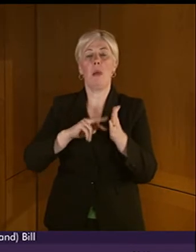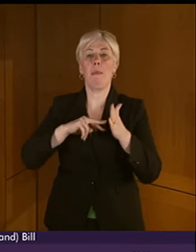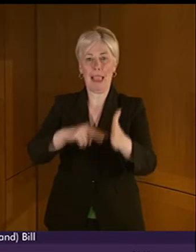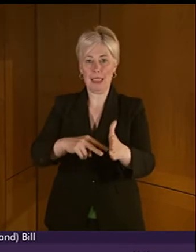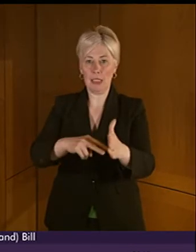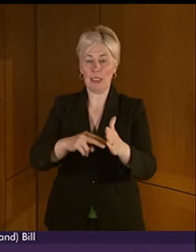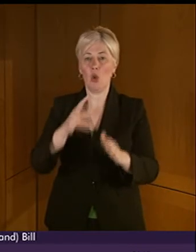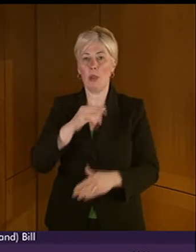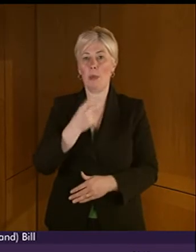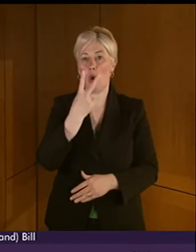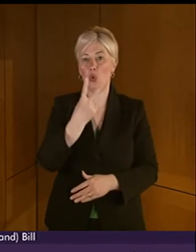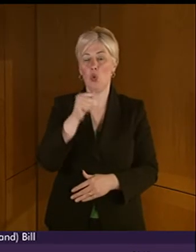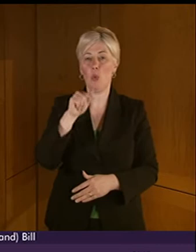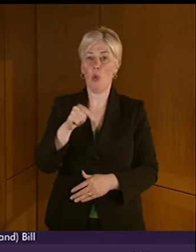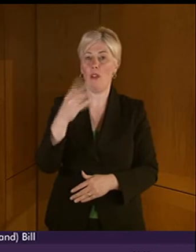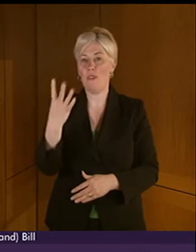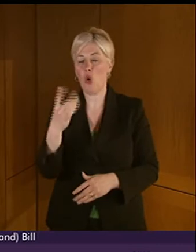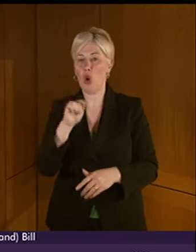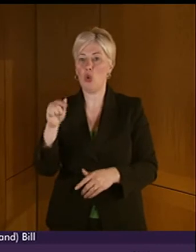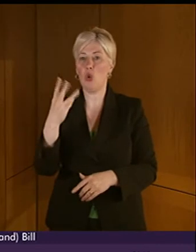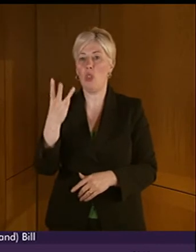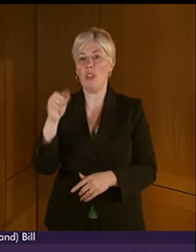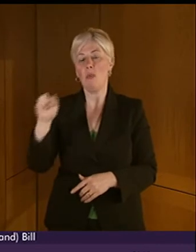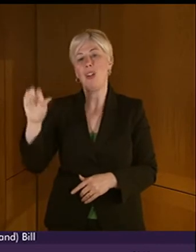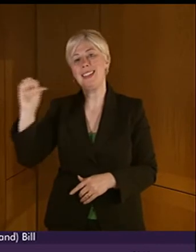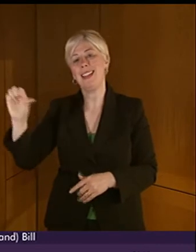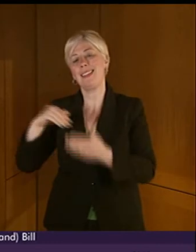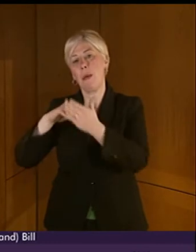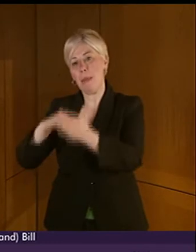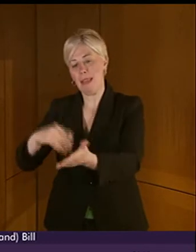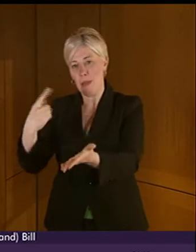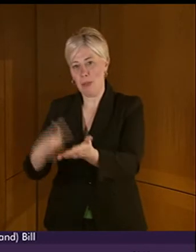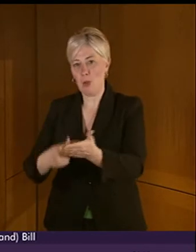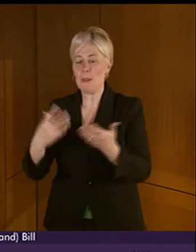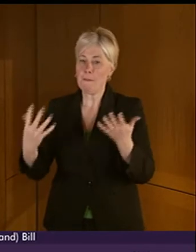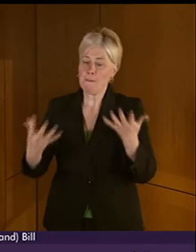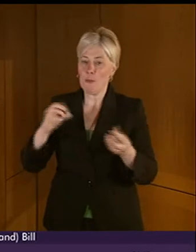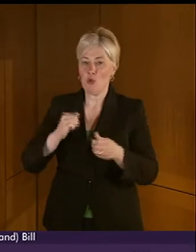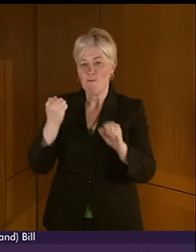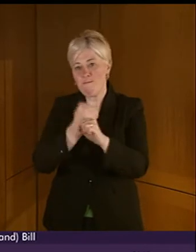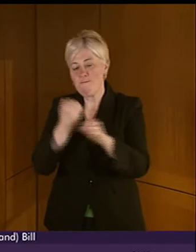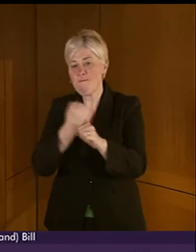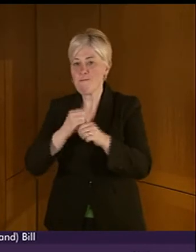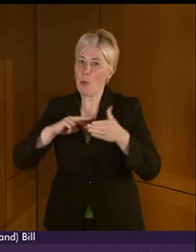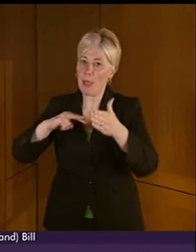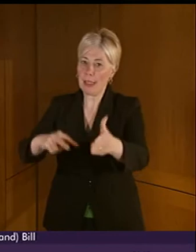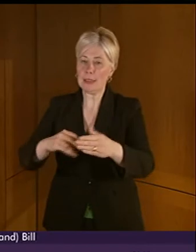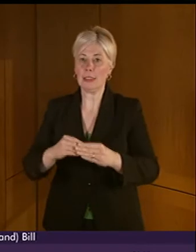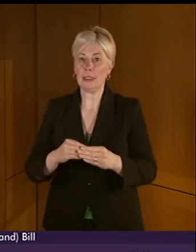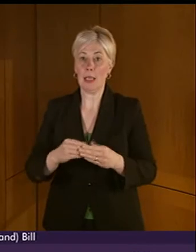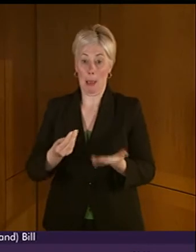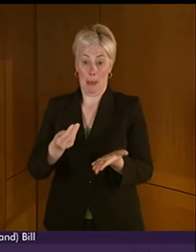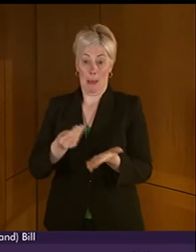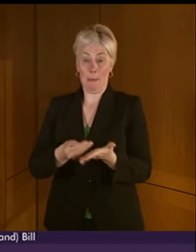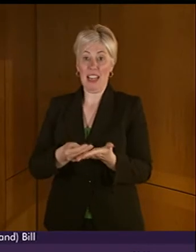is in the region of 2.4 to 3.6 million. What we do not want to happen is that money currently spent